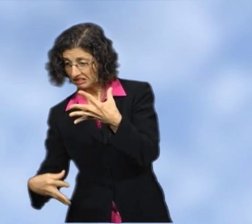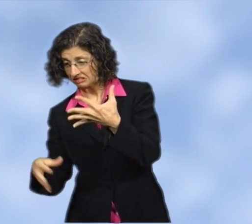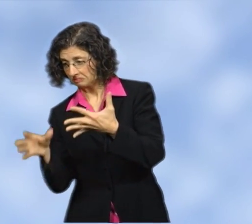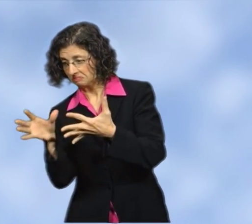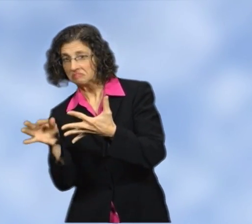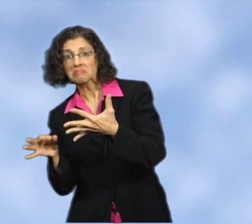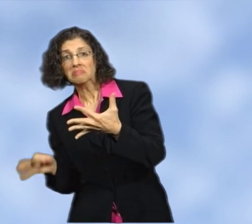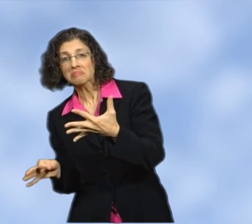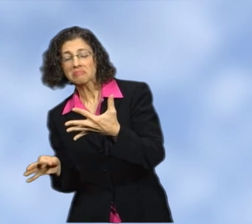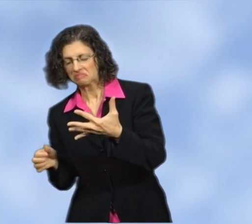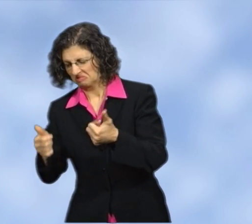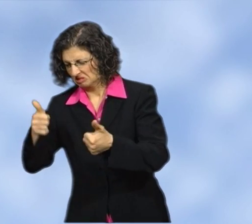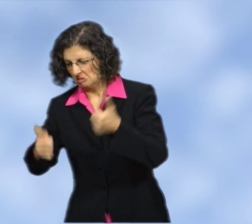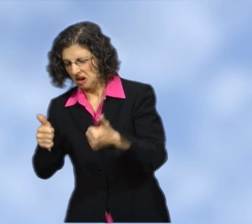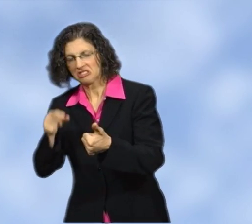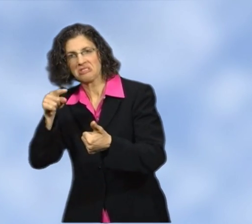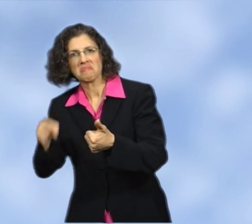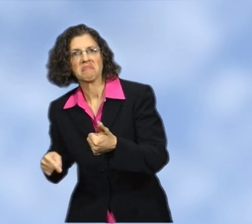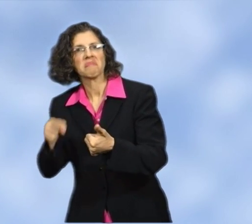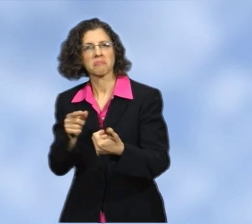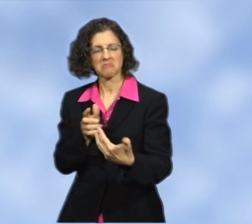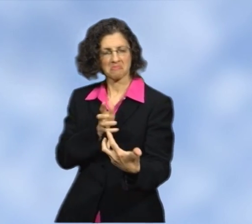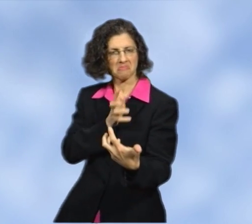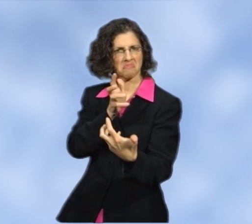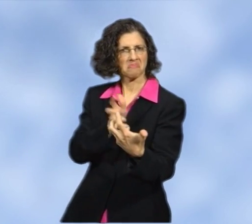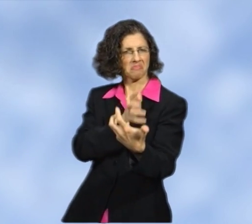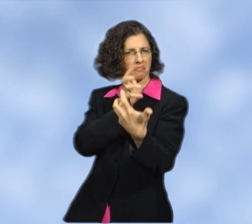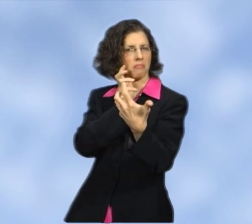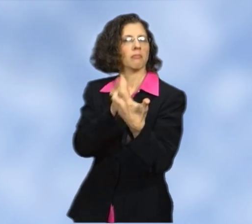a lumpectomy, would be appropriate for you.